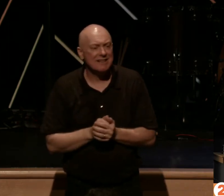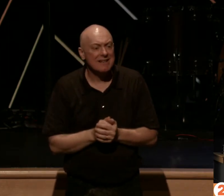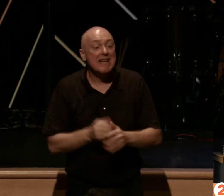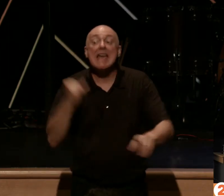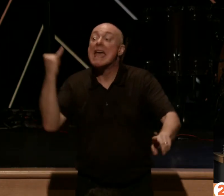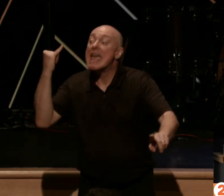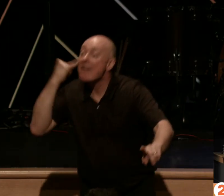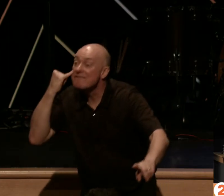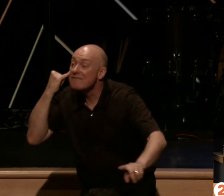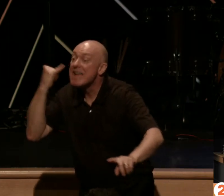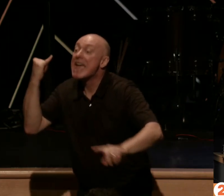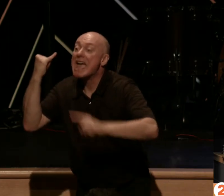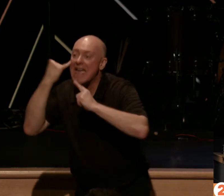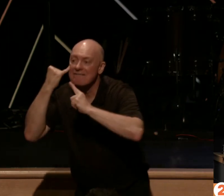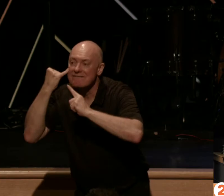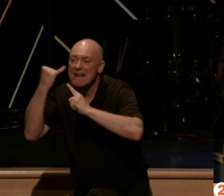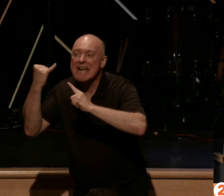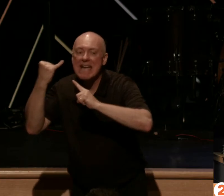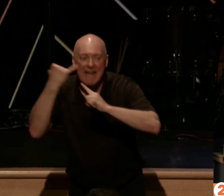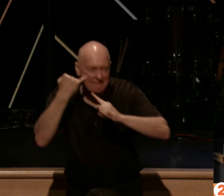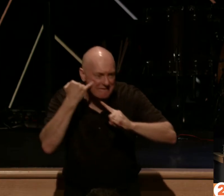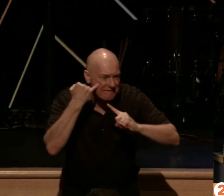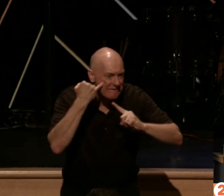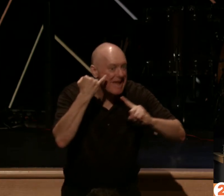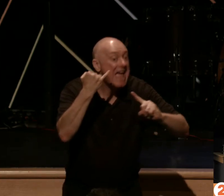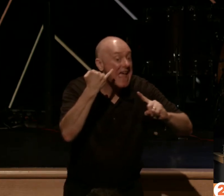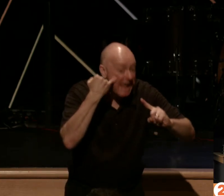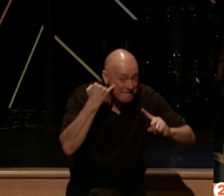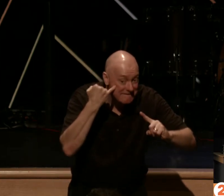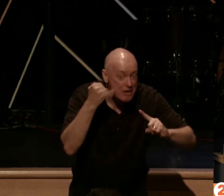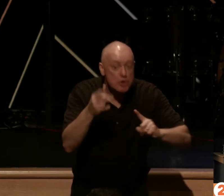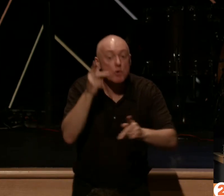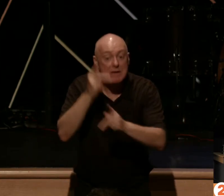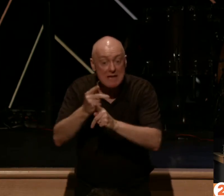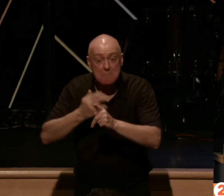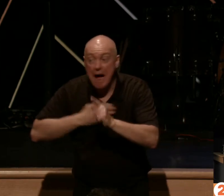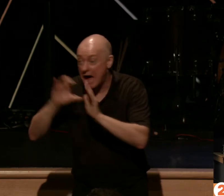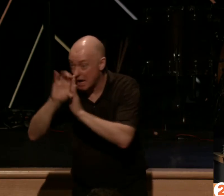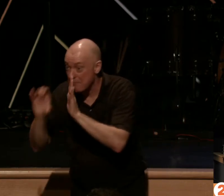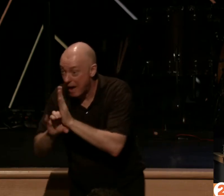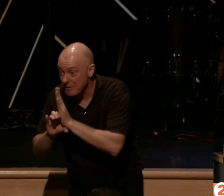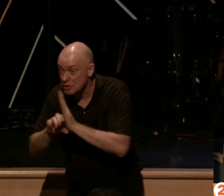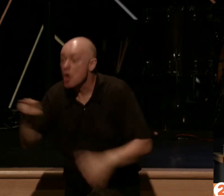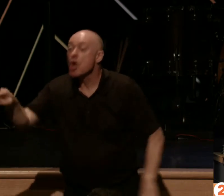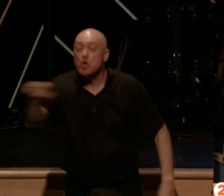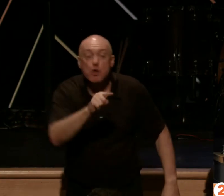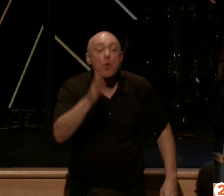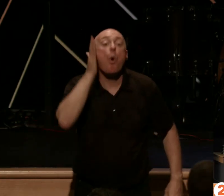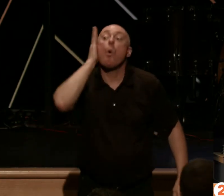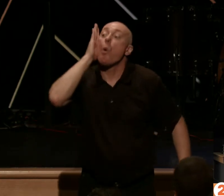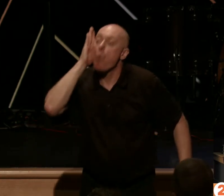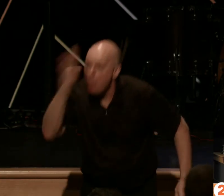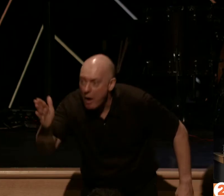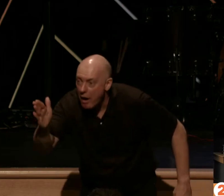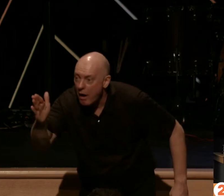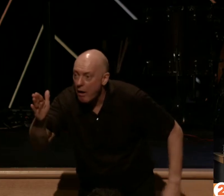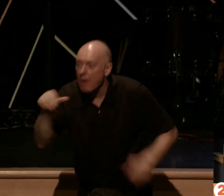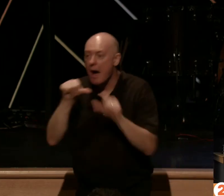If, if you keep my commandments, you will abide in my love.